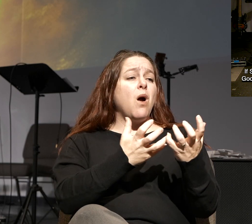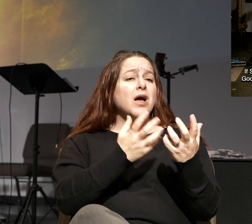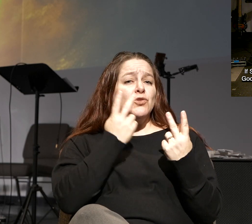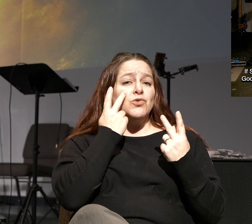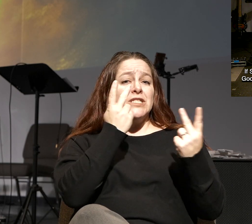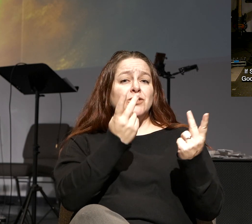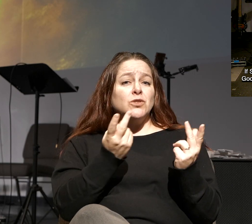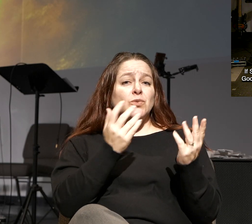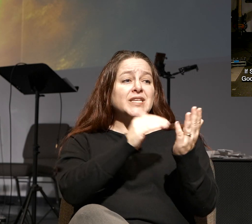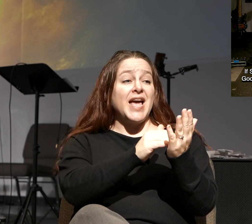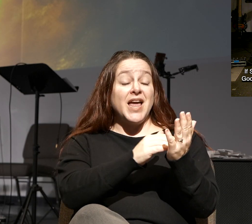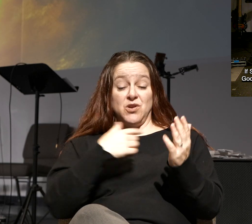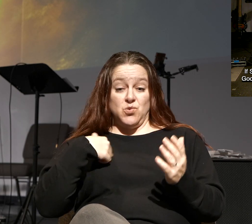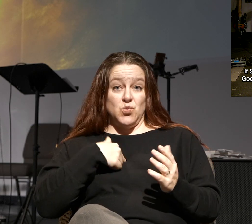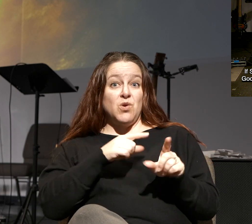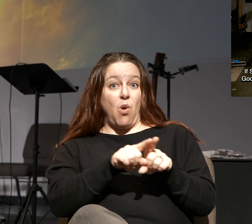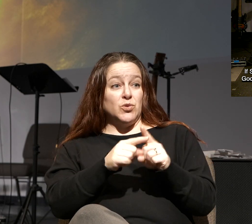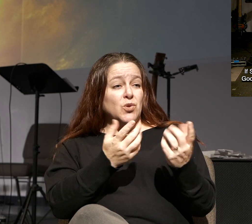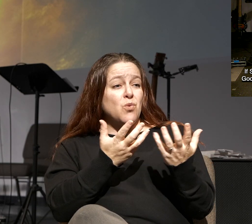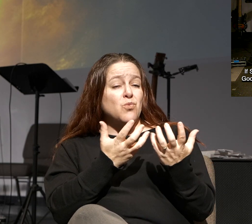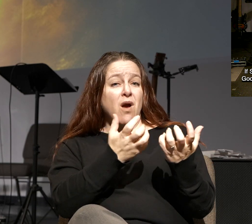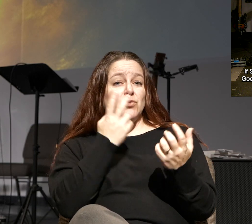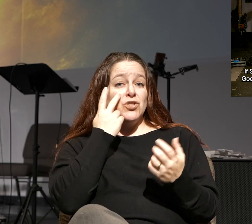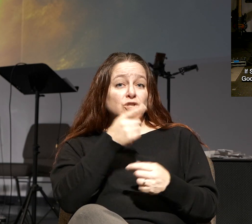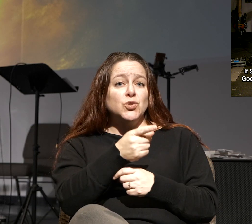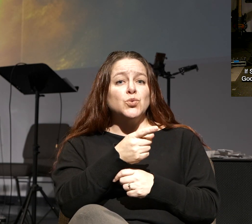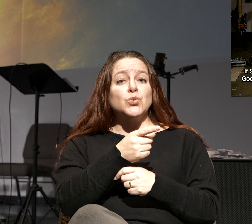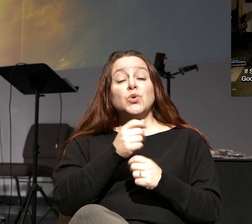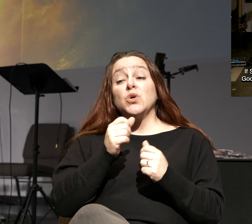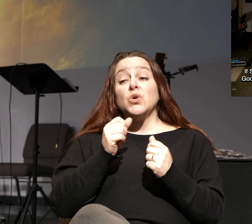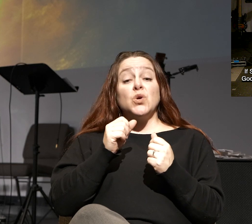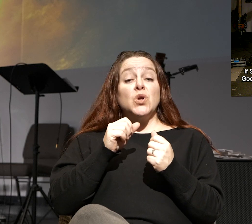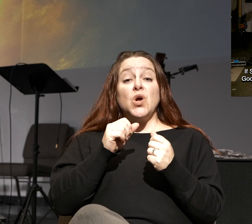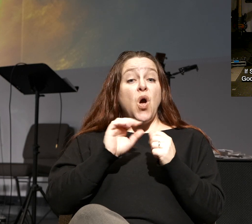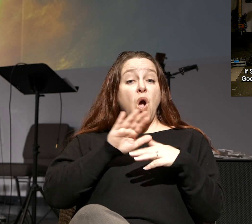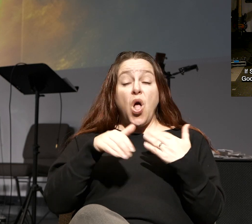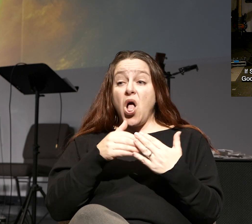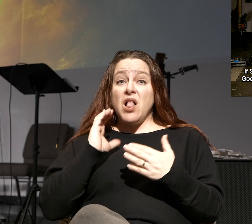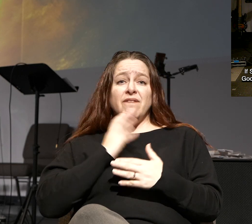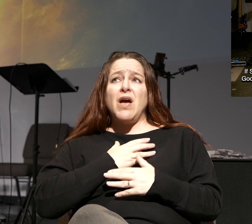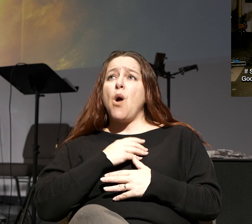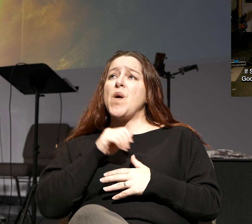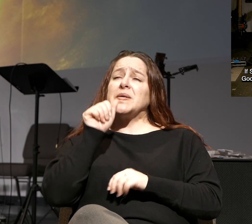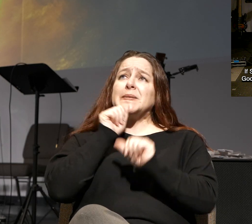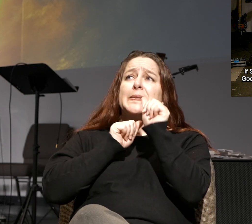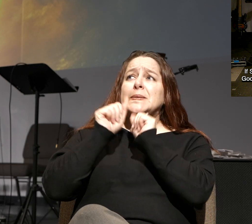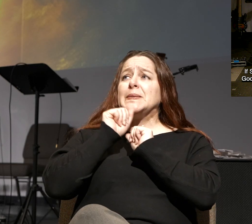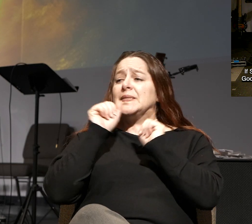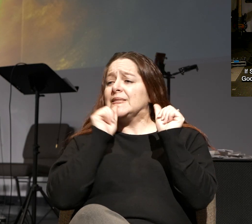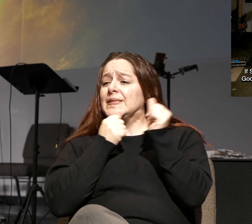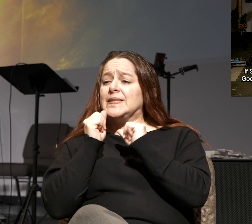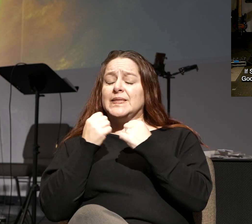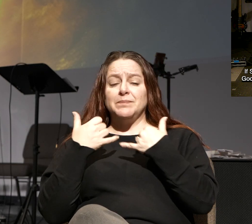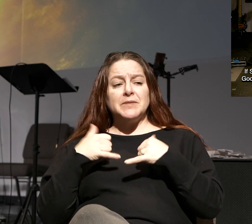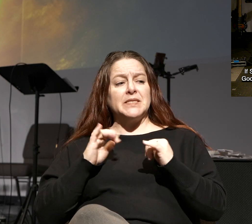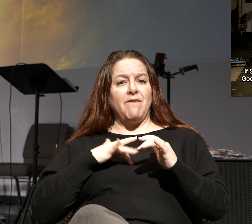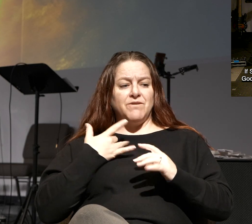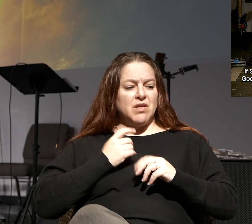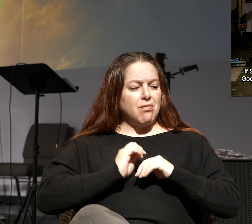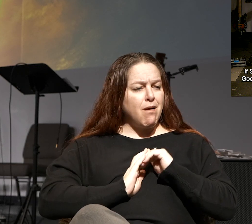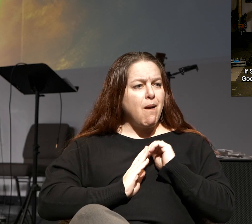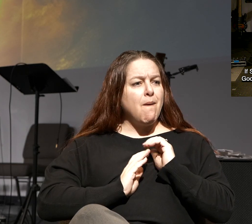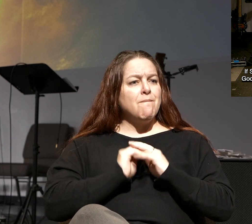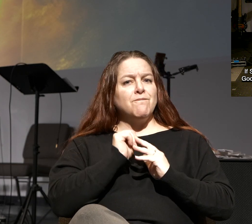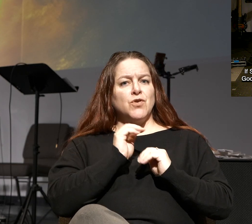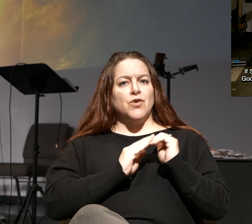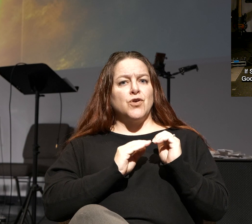as we long to see you. For this reason, brothers, in all our distress and affliction, we have been comforted about you